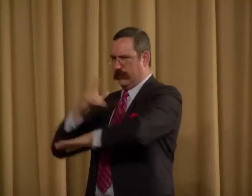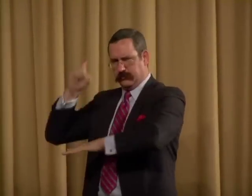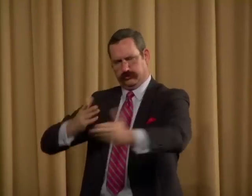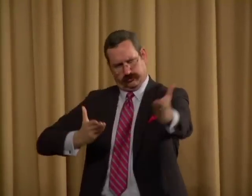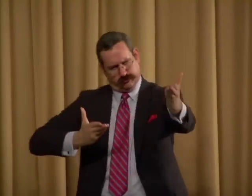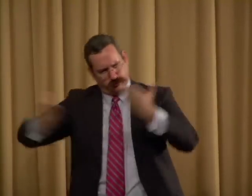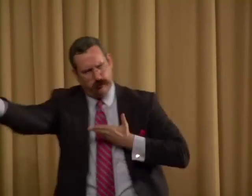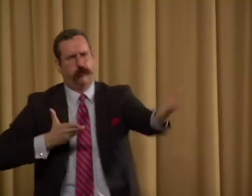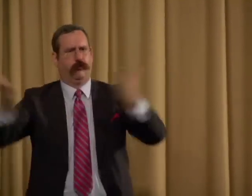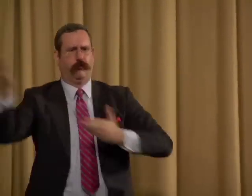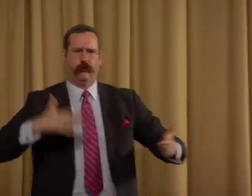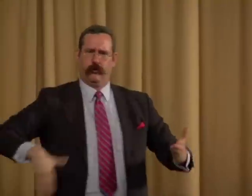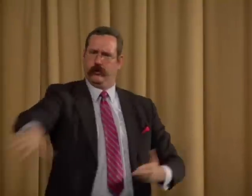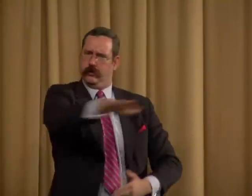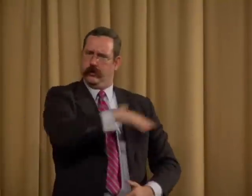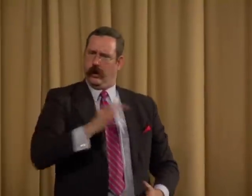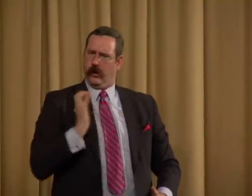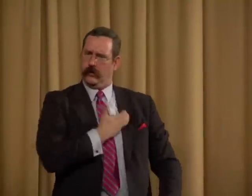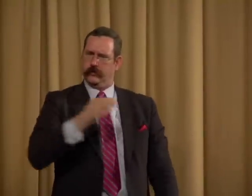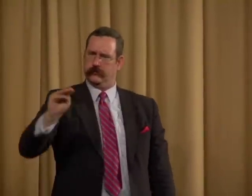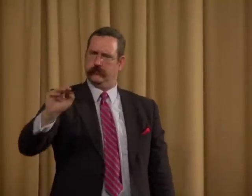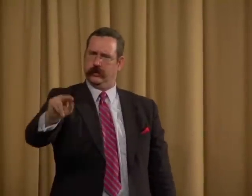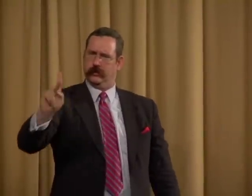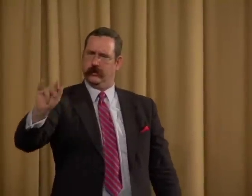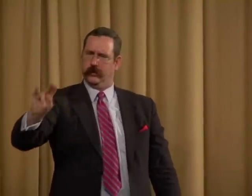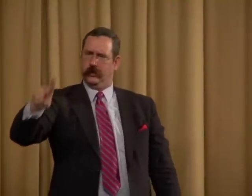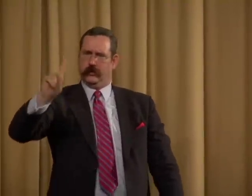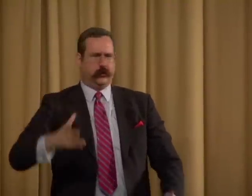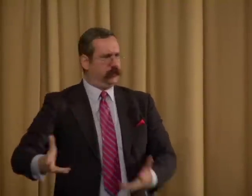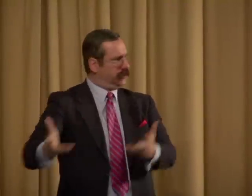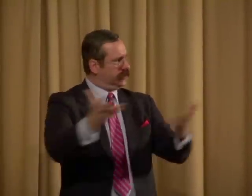spirituality, and serving mankind.